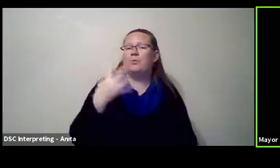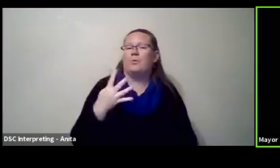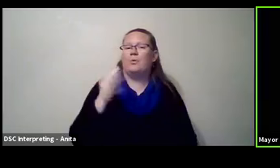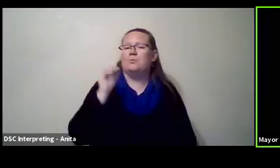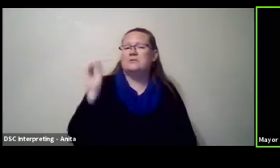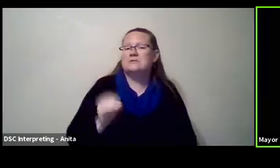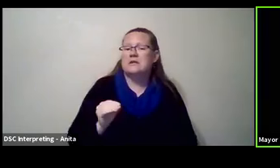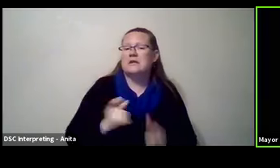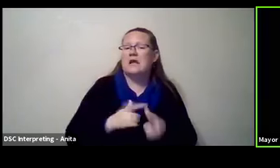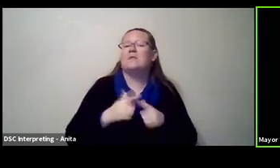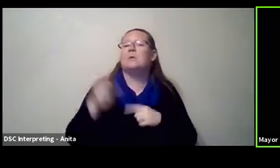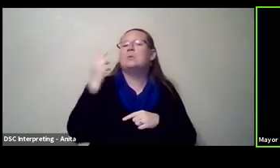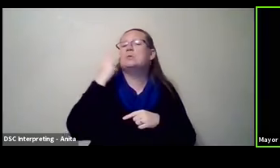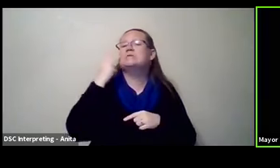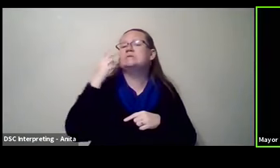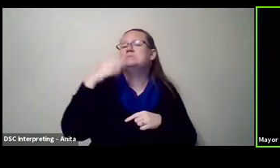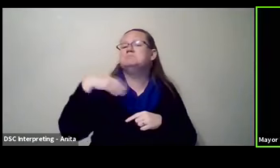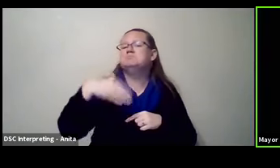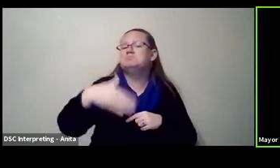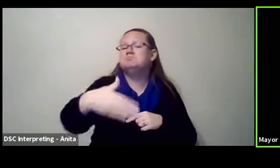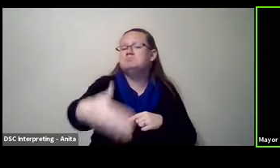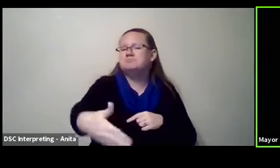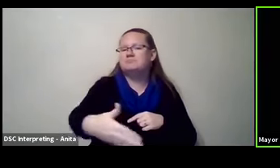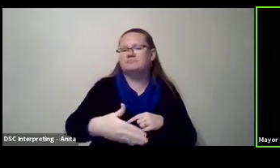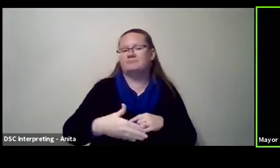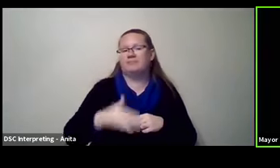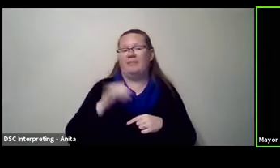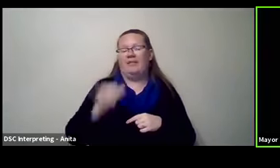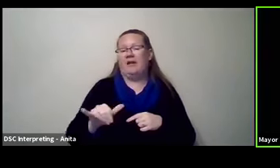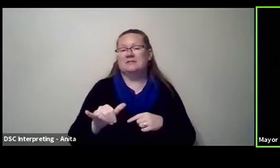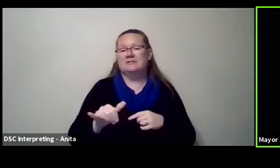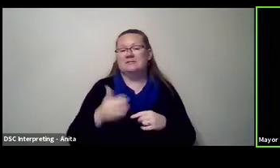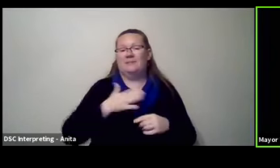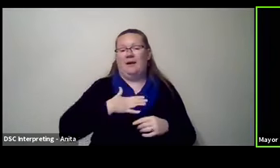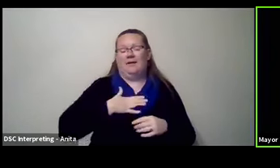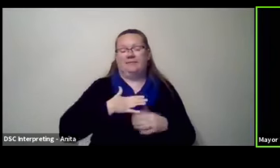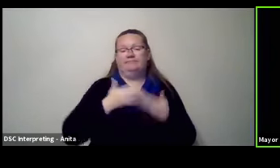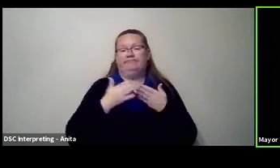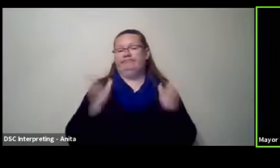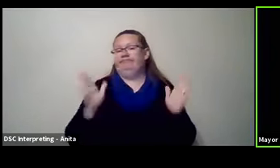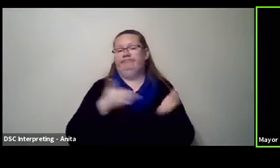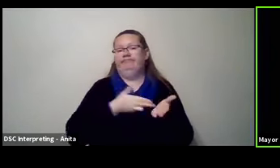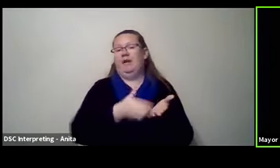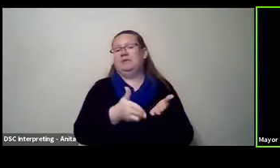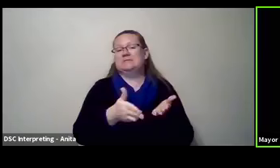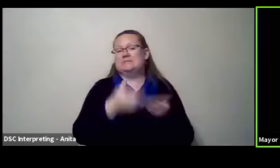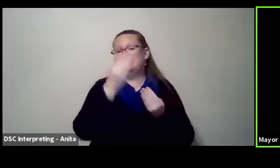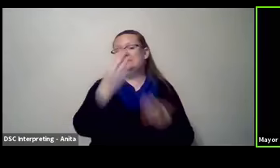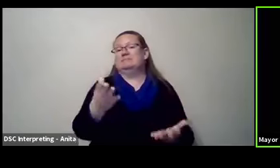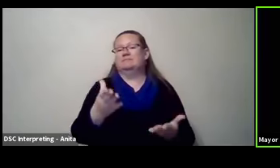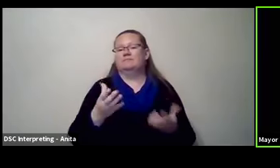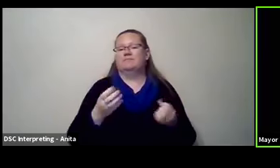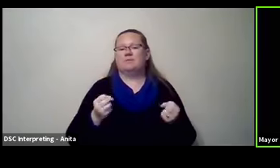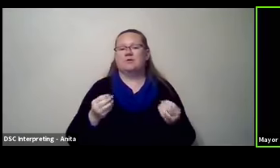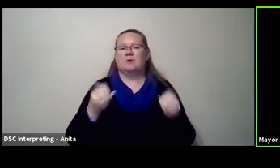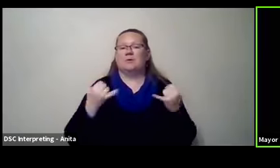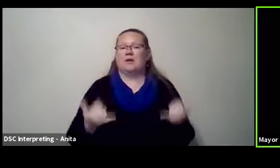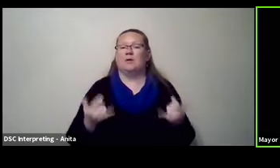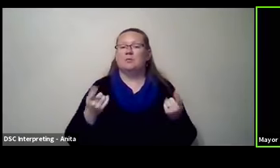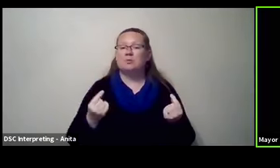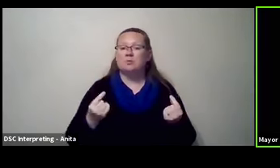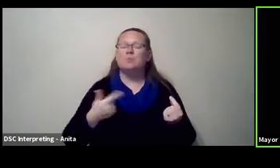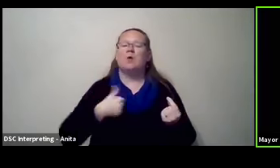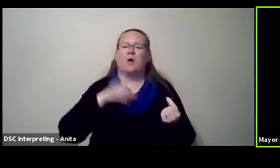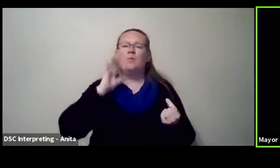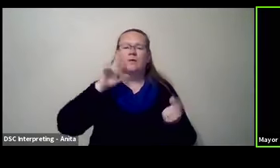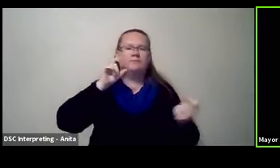So the, the, that's where things are. I don't know how to be any more honest than that. So what I'm going to do right now, we need to listen. We need to